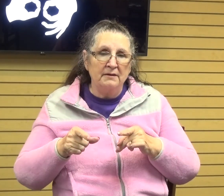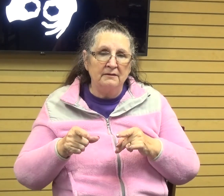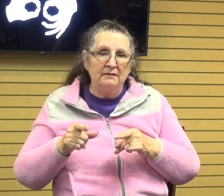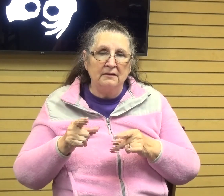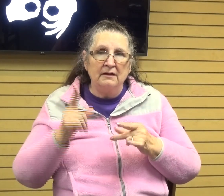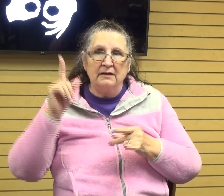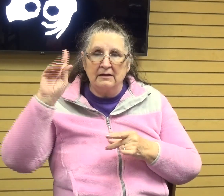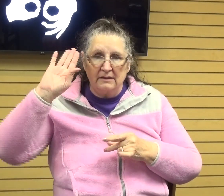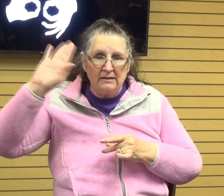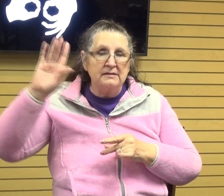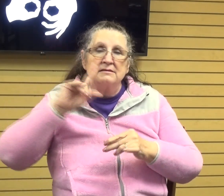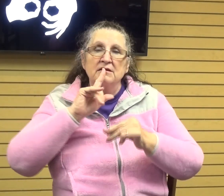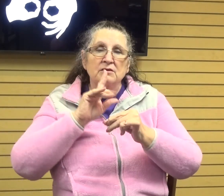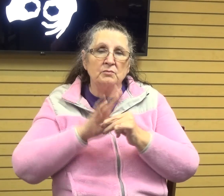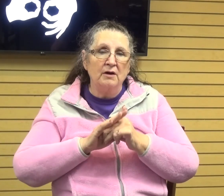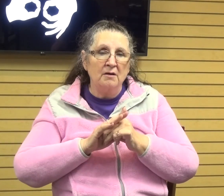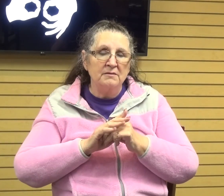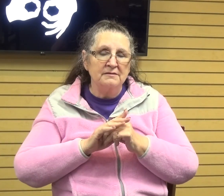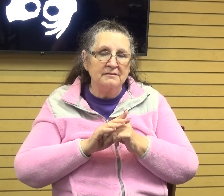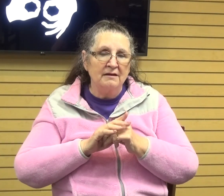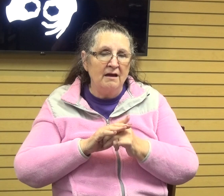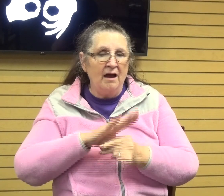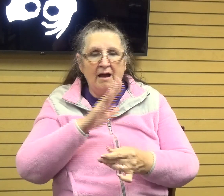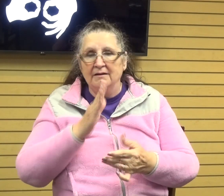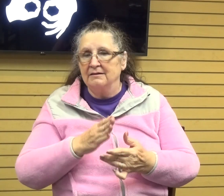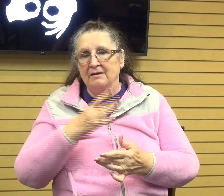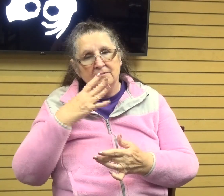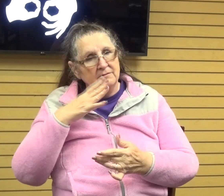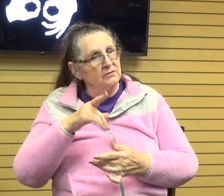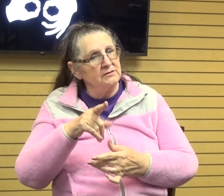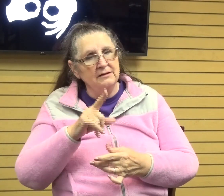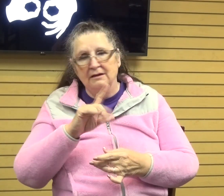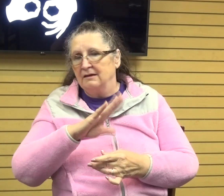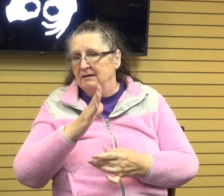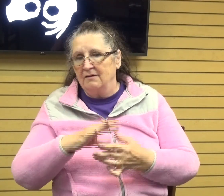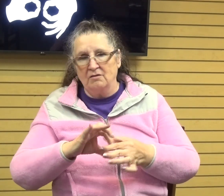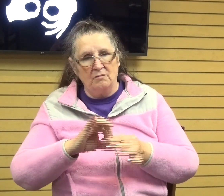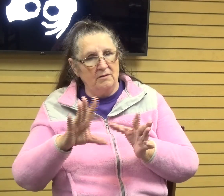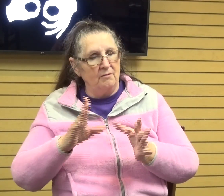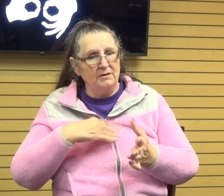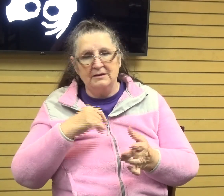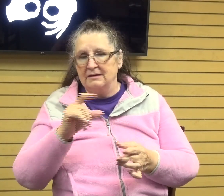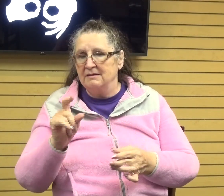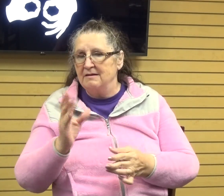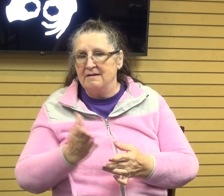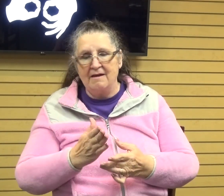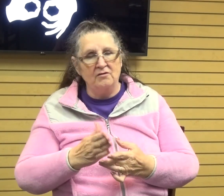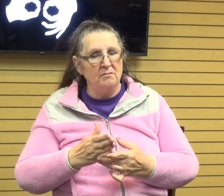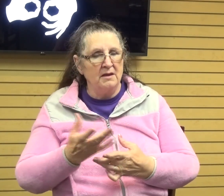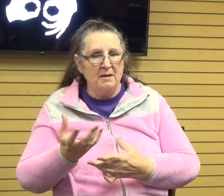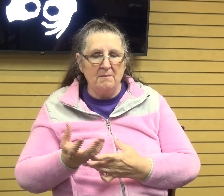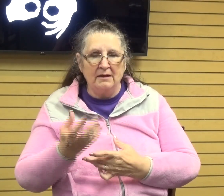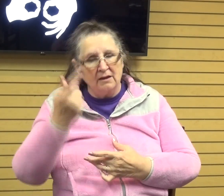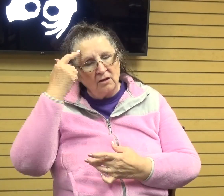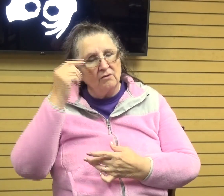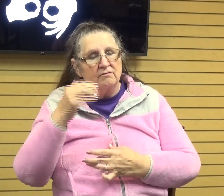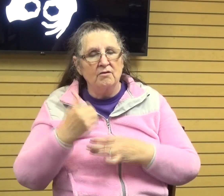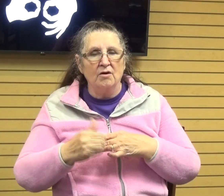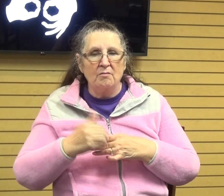of his, of him saying, I'm never going to leave you. We're never going to be begging for bread, you know? Um, and he is just,